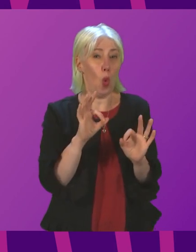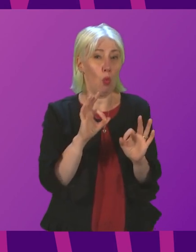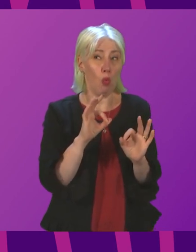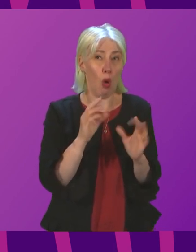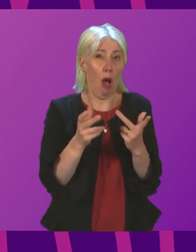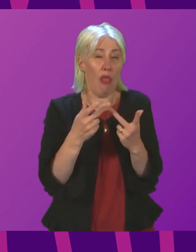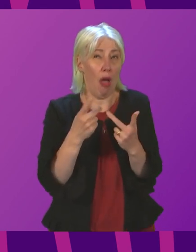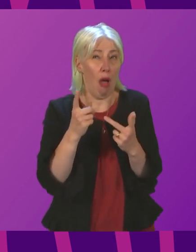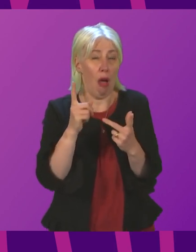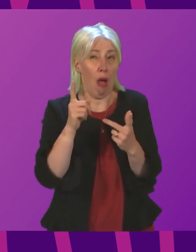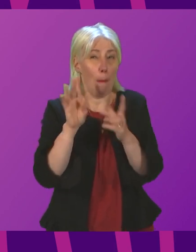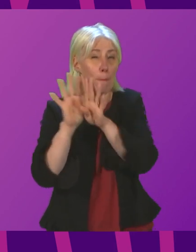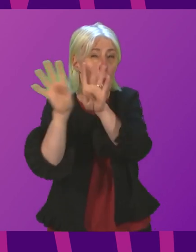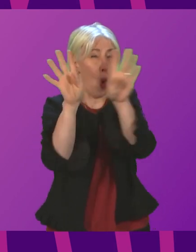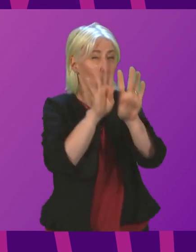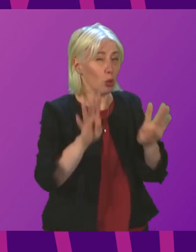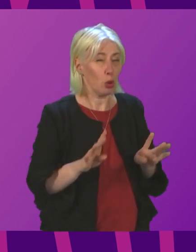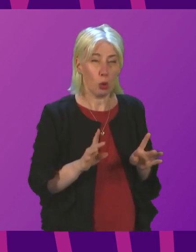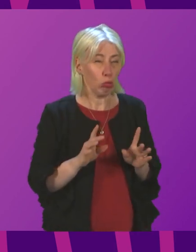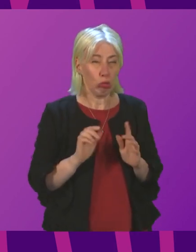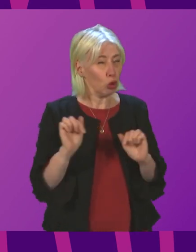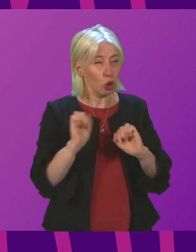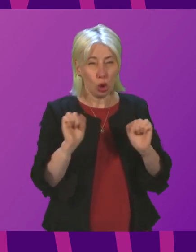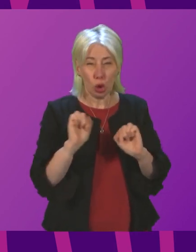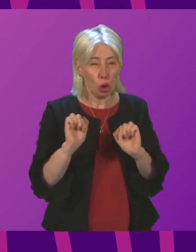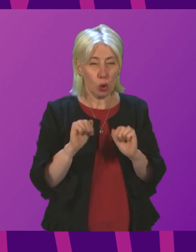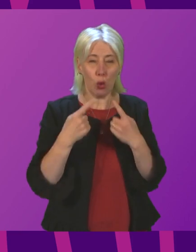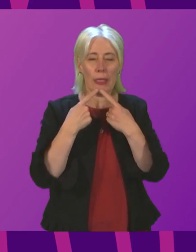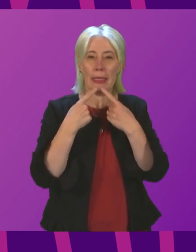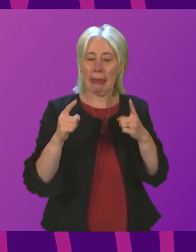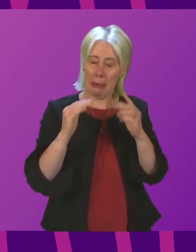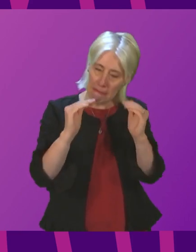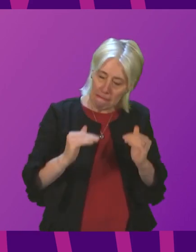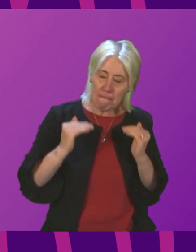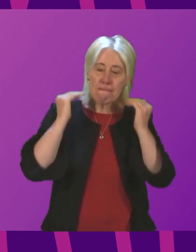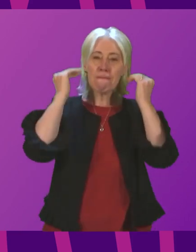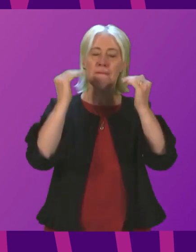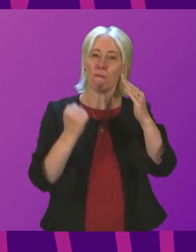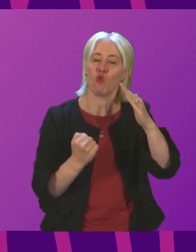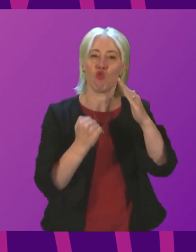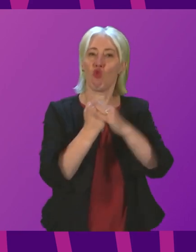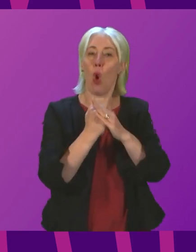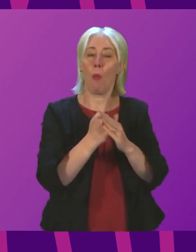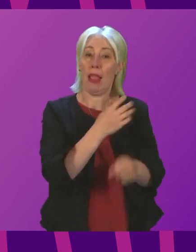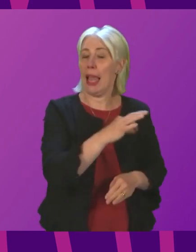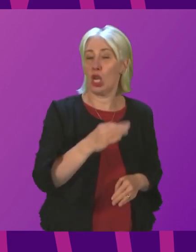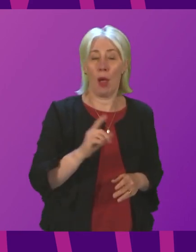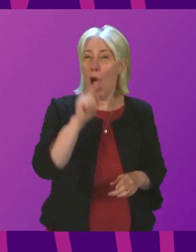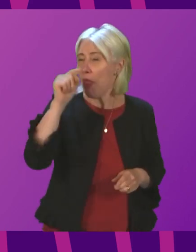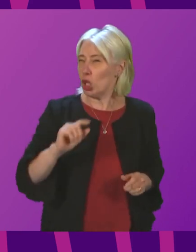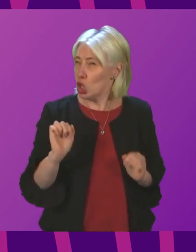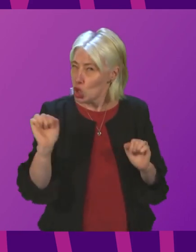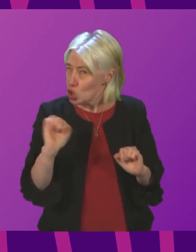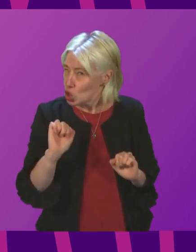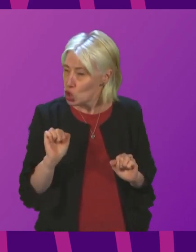any other chair or chief exec or health board was going to declare the highest level of escalation that Lanarkshire has done. But that is, of course, a matter